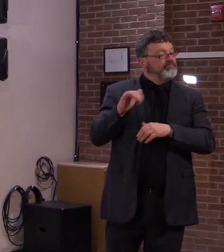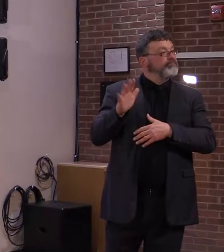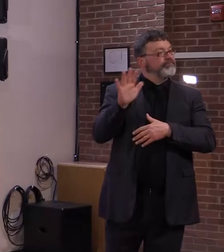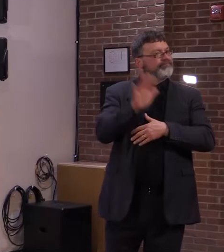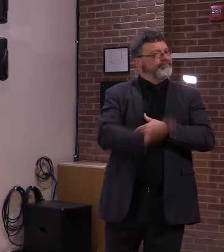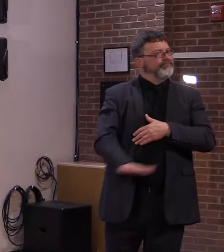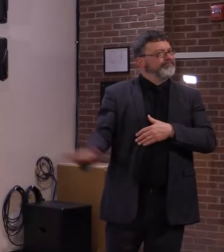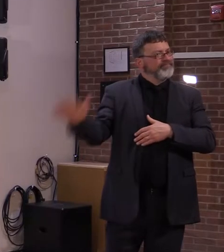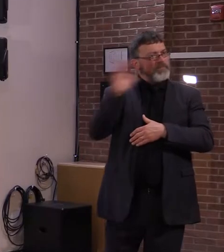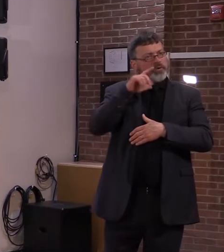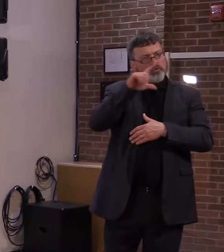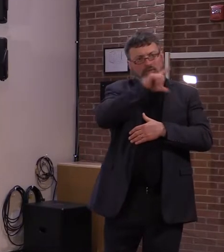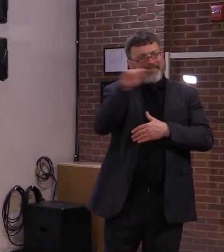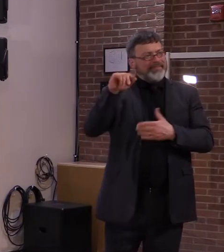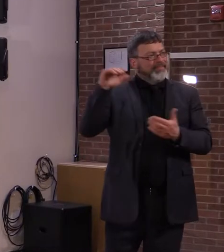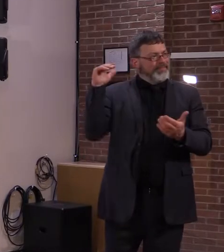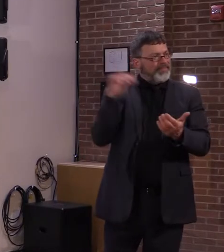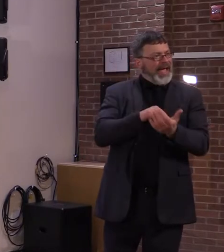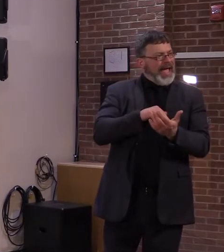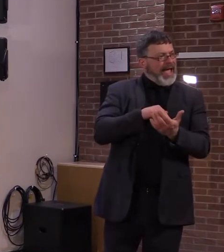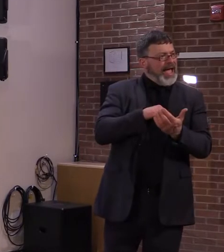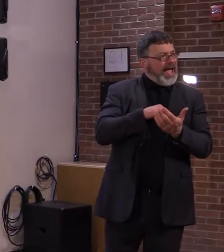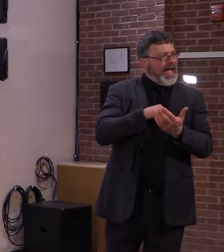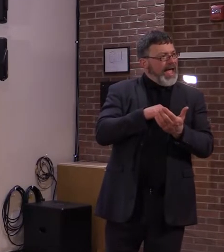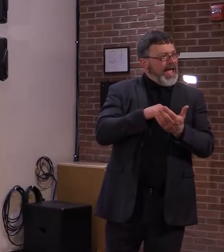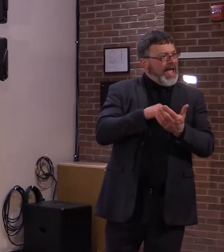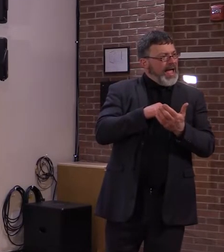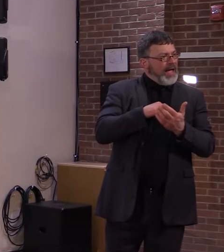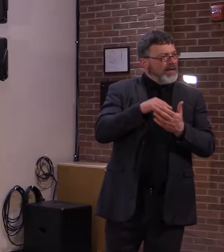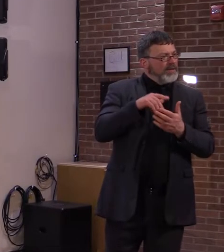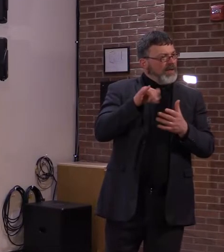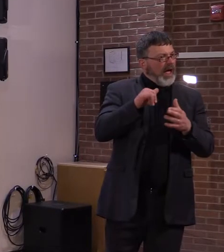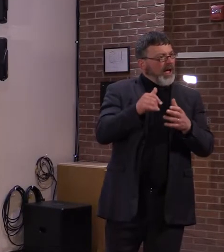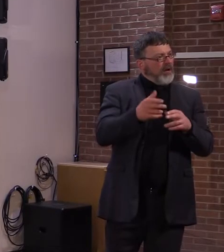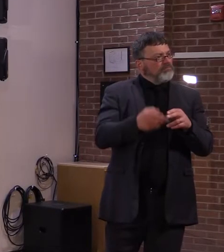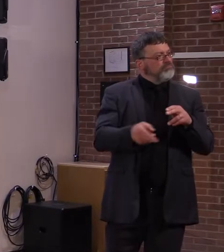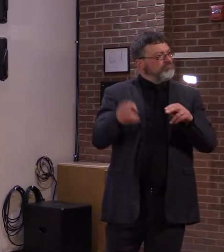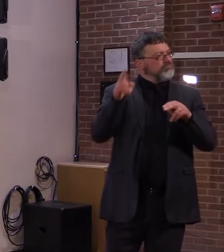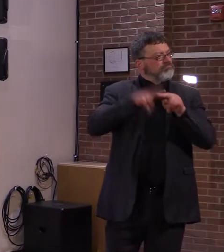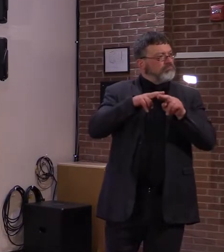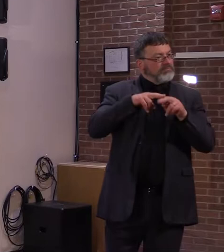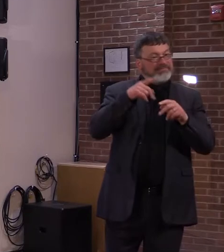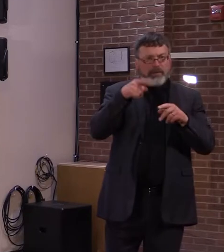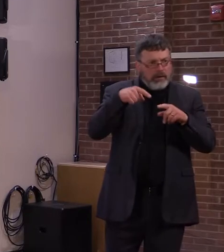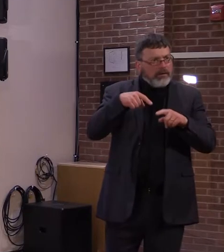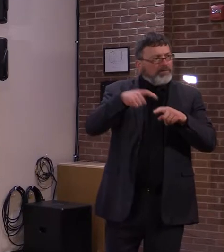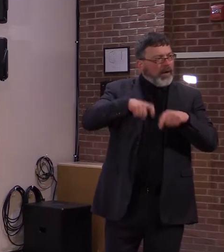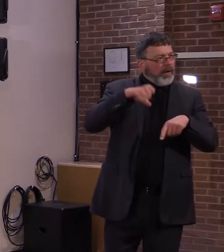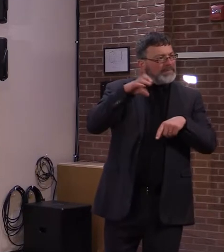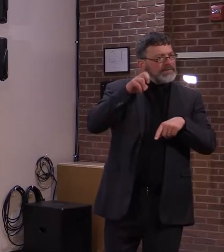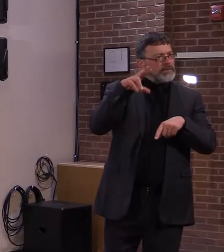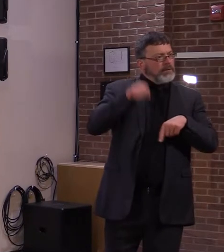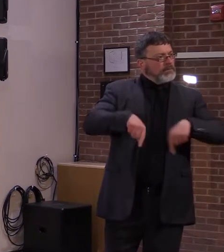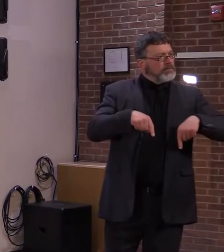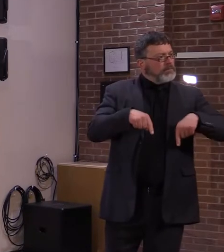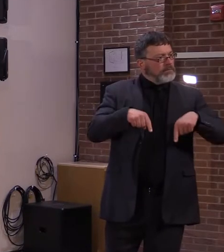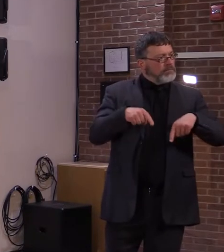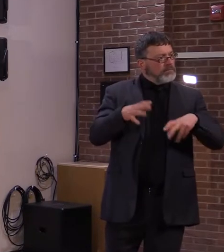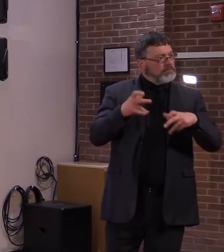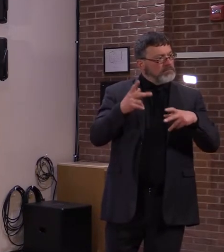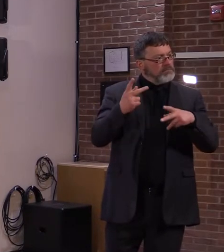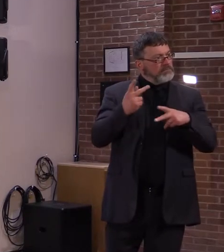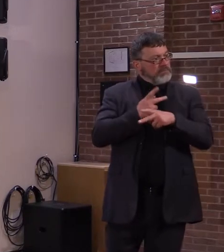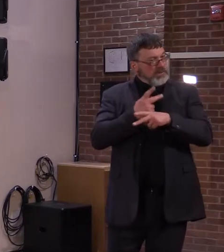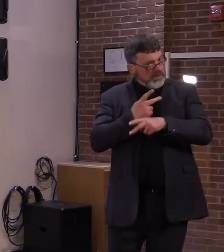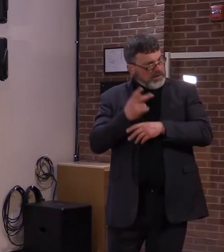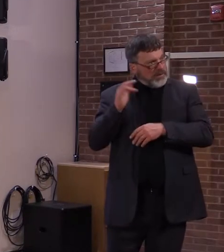growth in population in yesterday's census numbers? What do you think is driving that? Is that COVID-related? Well,